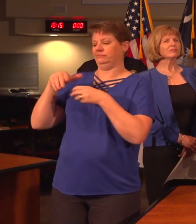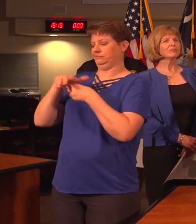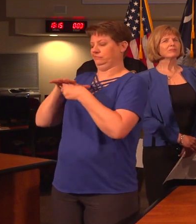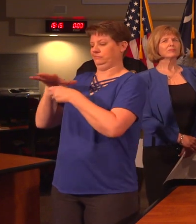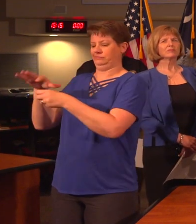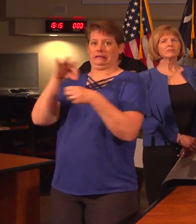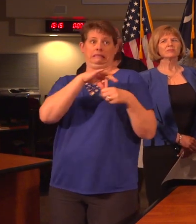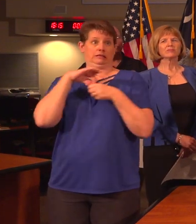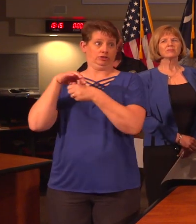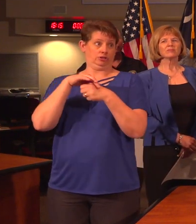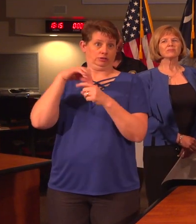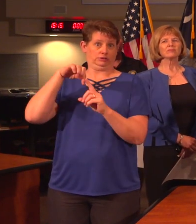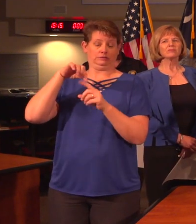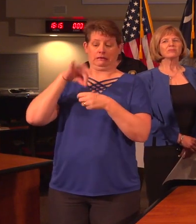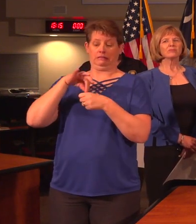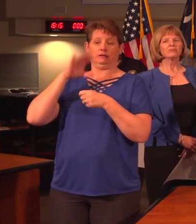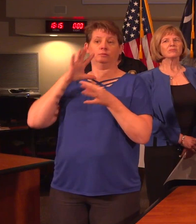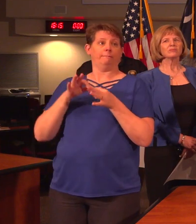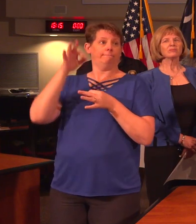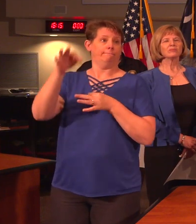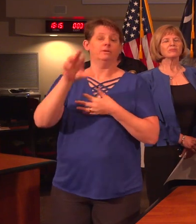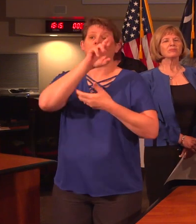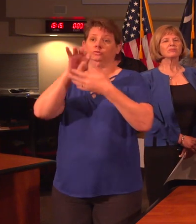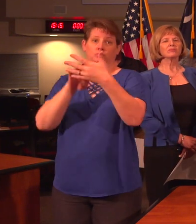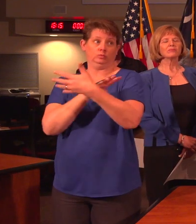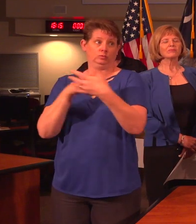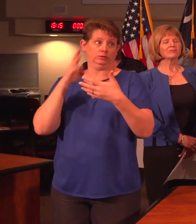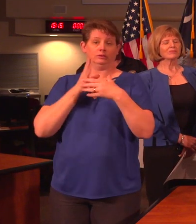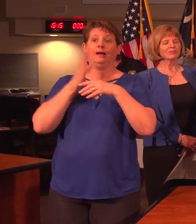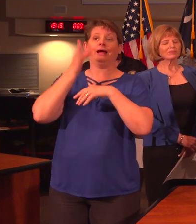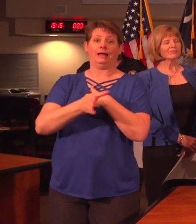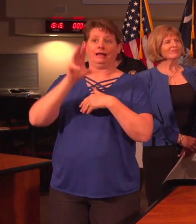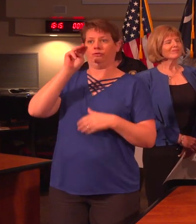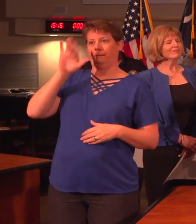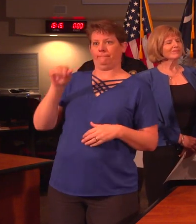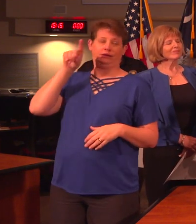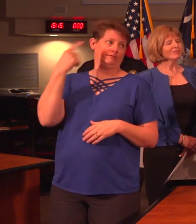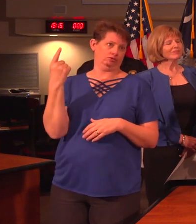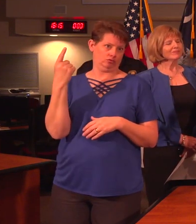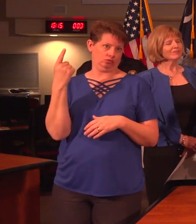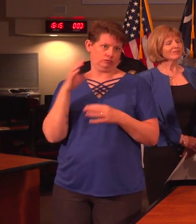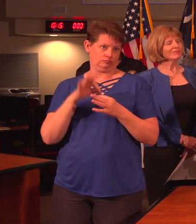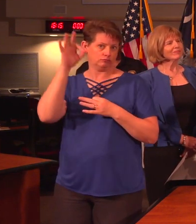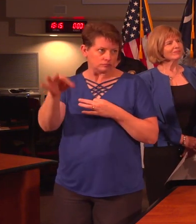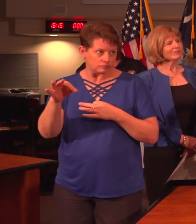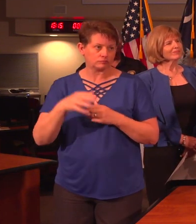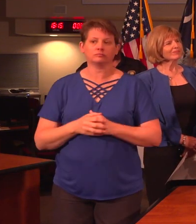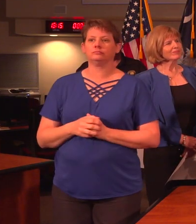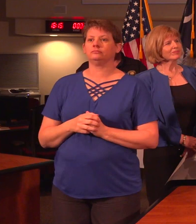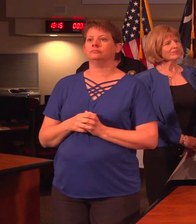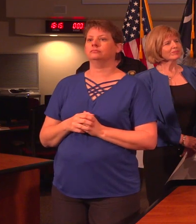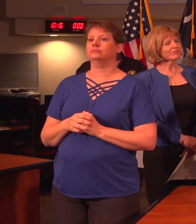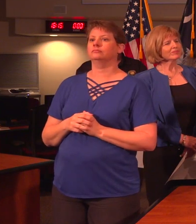the elections shall be postponed and rescheduled after May the 1st. Candidates,